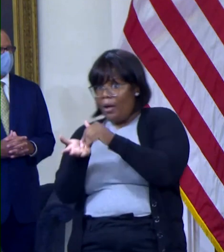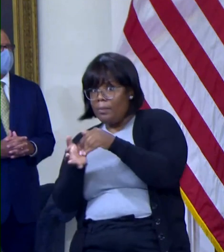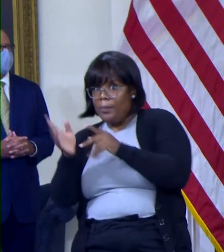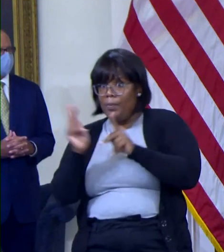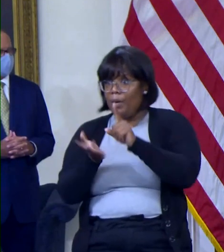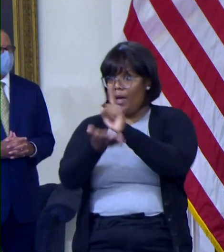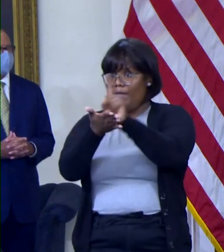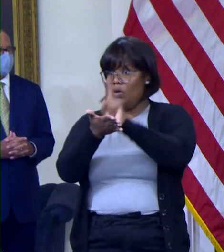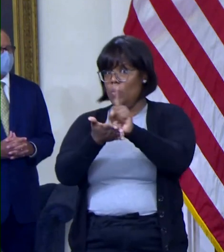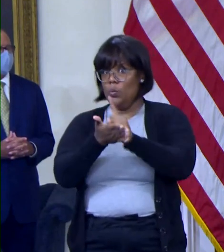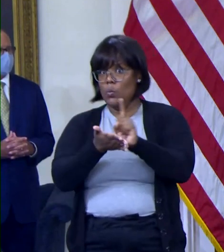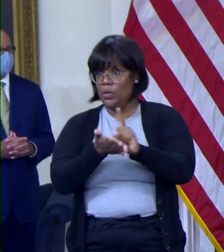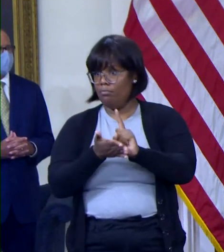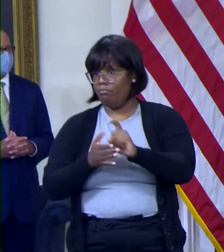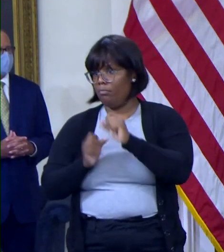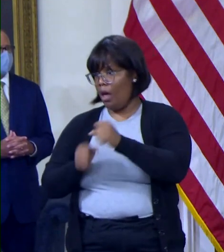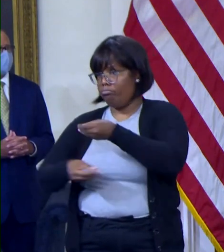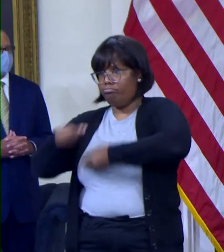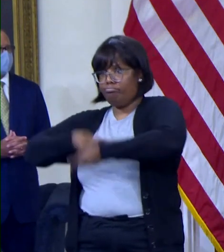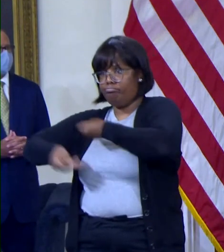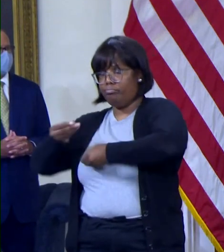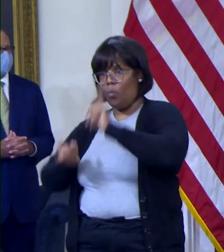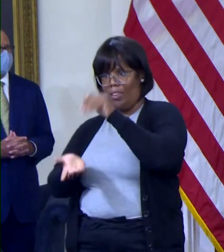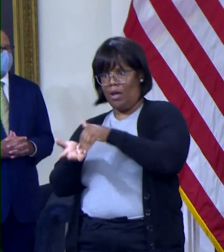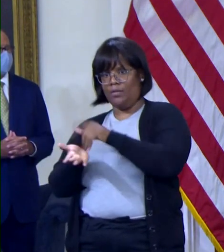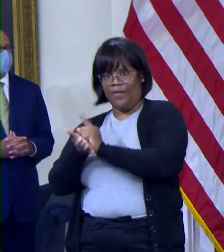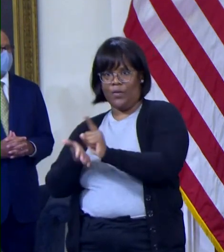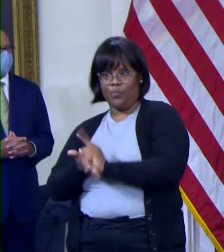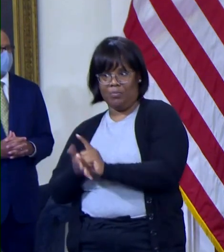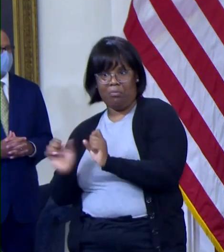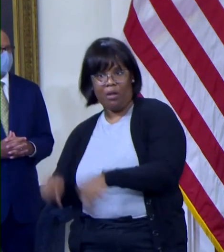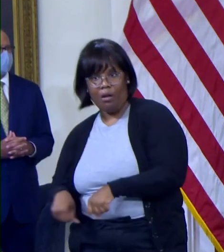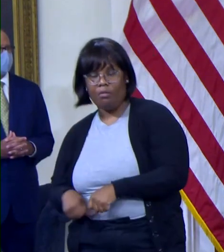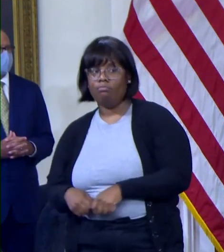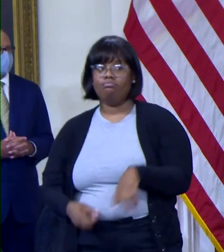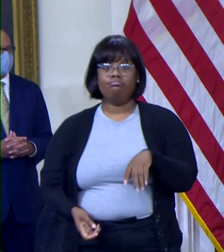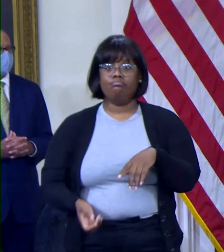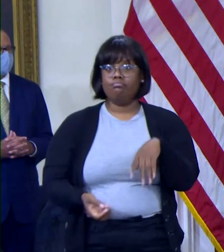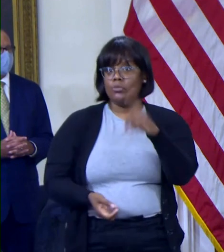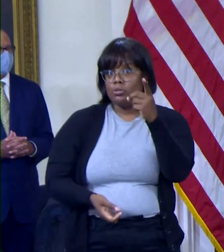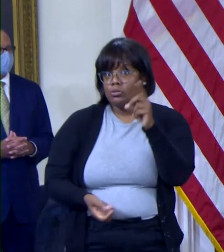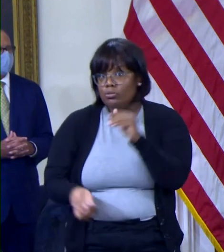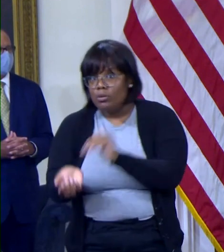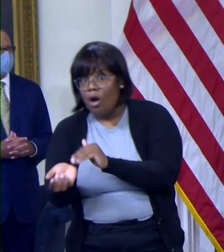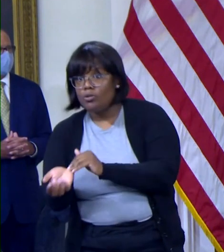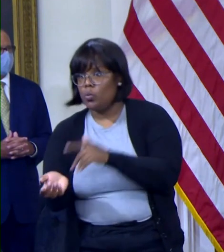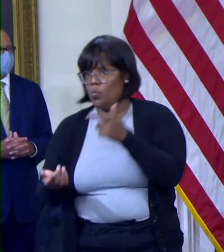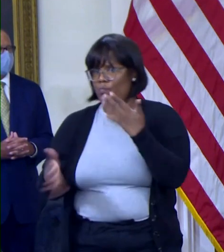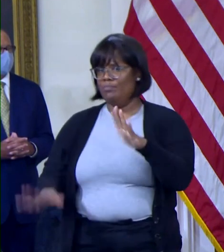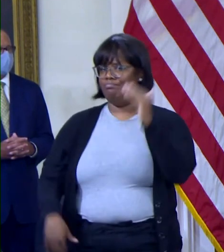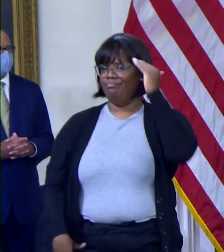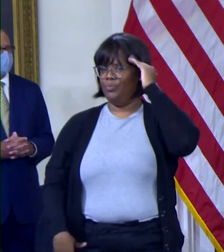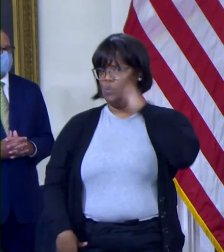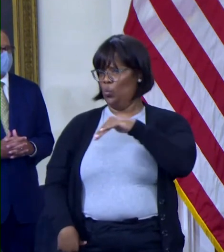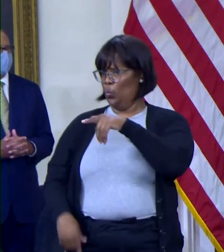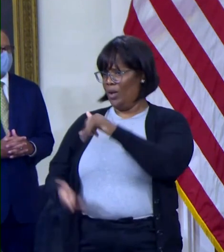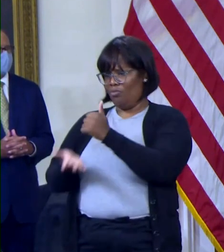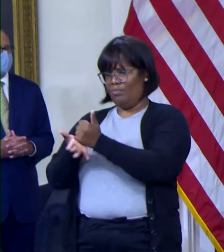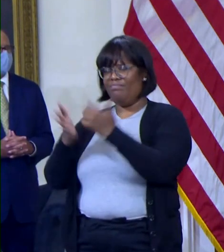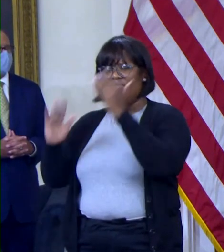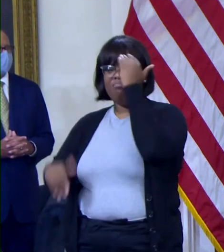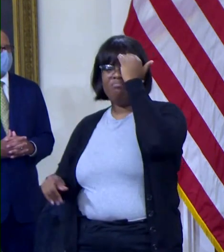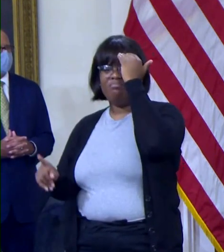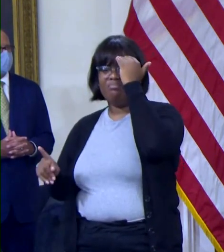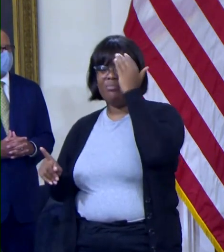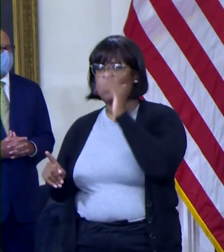the doctors and nurses, nurse practitioners and others, have been made aware of this treatment continually over the last year and know about the